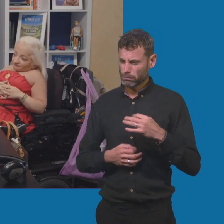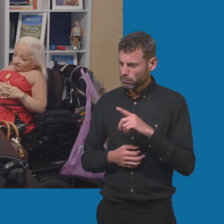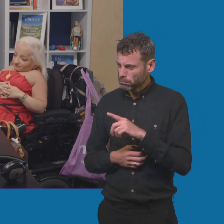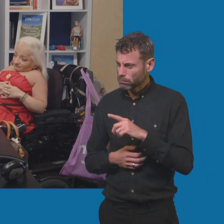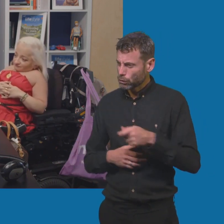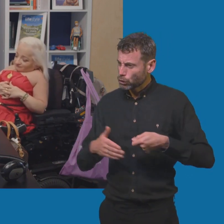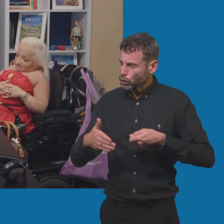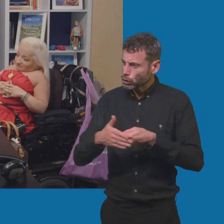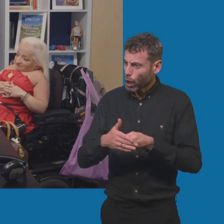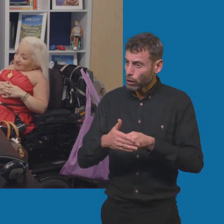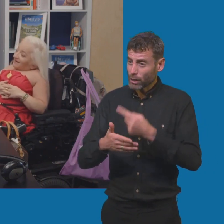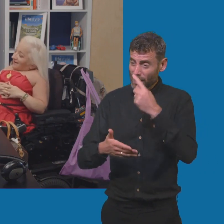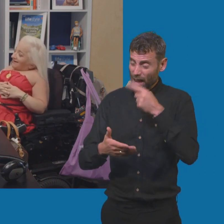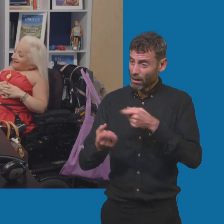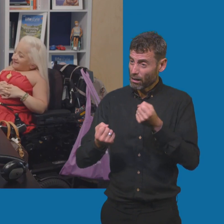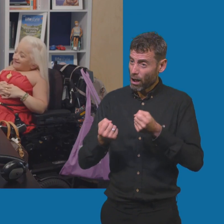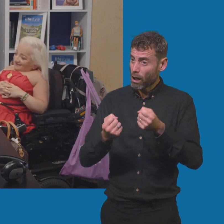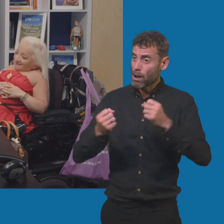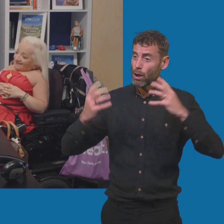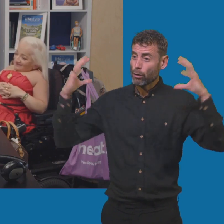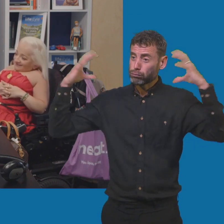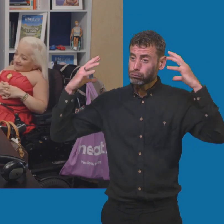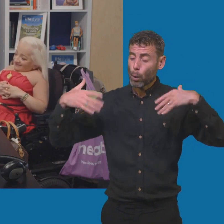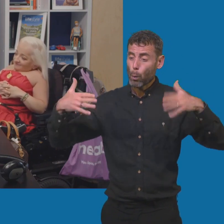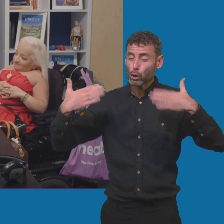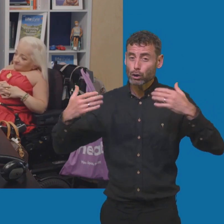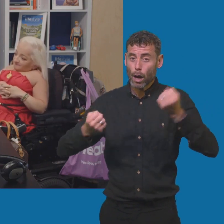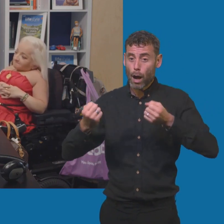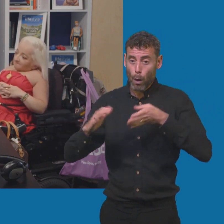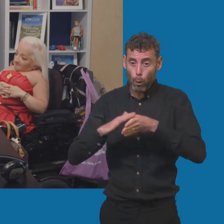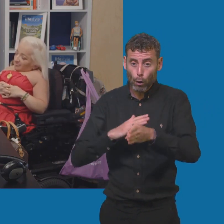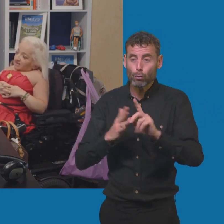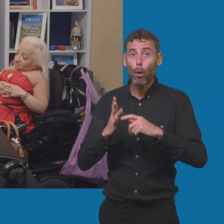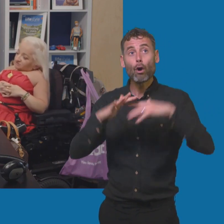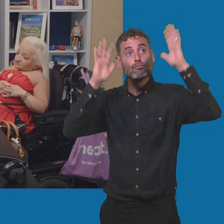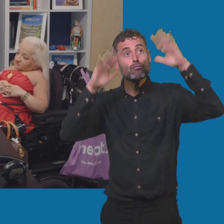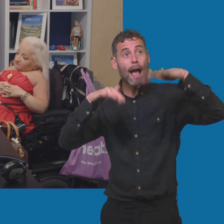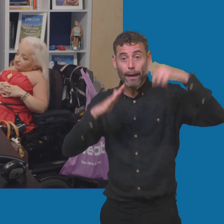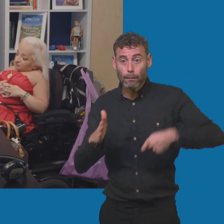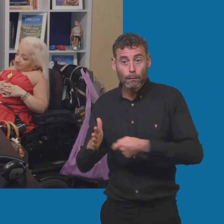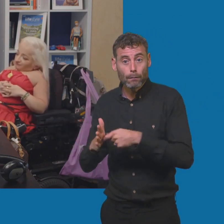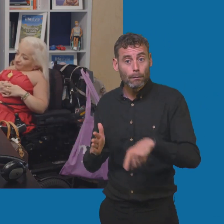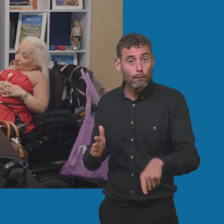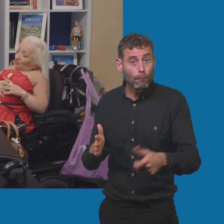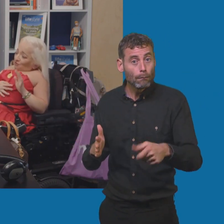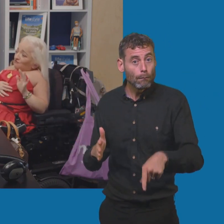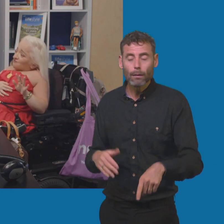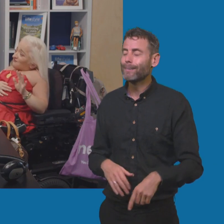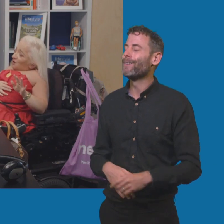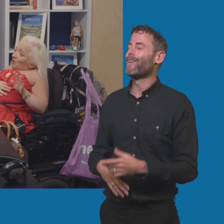an electric car for a car wash or can you plug it in to charge it while it's raining and things like that? And you absolutely can. Like, of course you can. But, you know, they're perfectly reasonable questions to